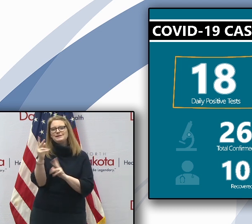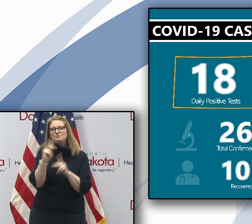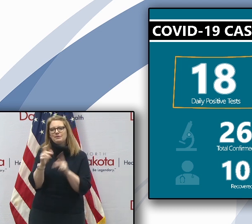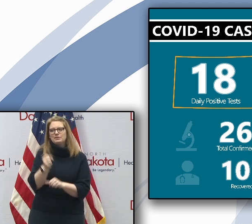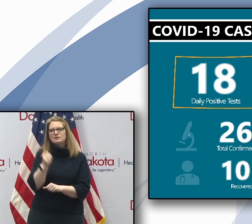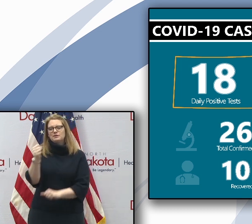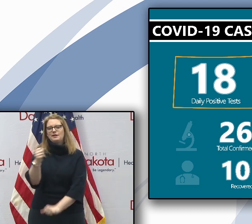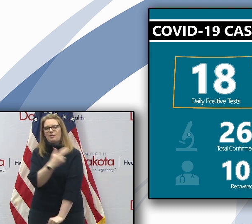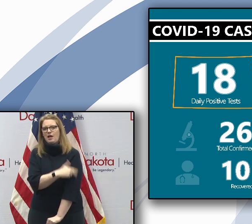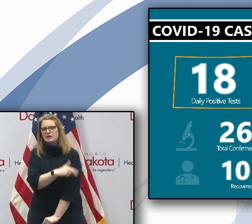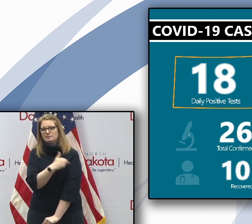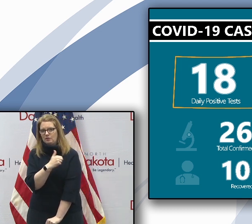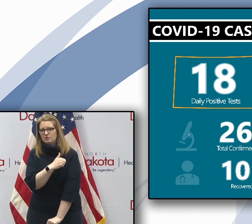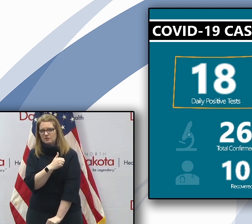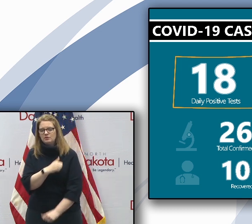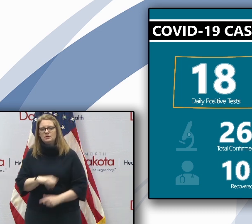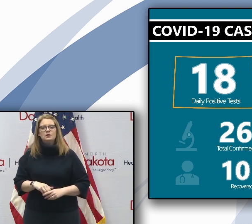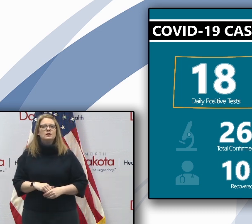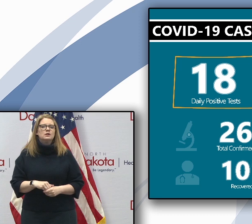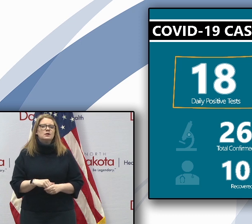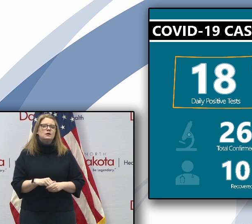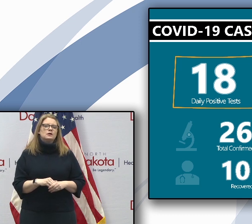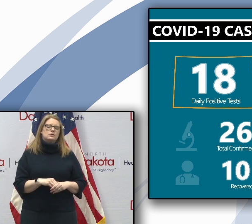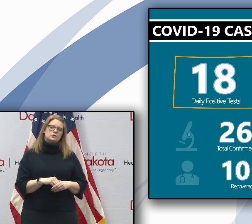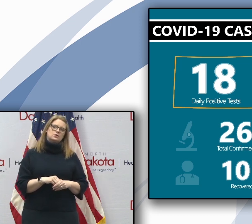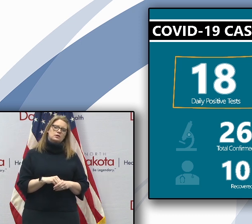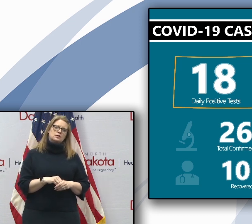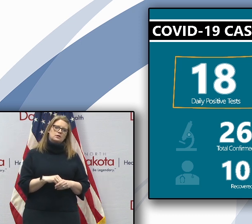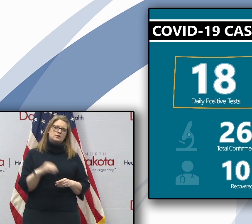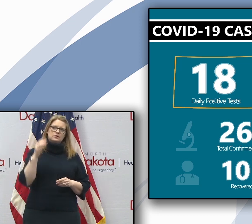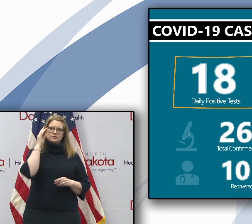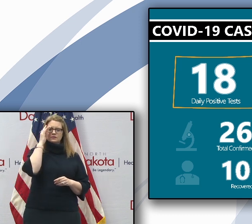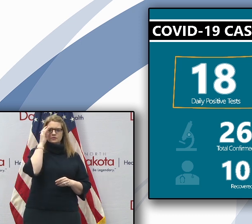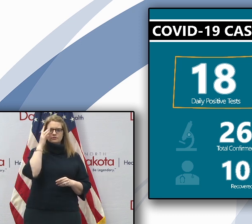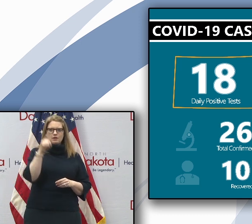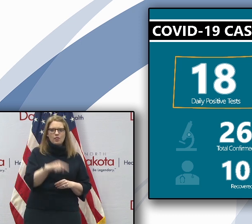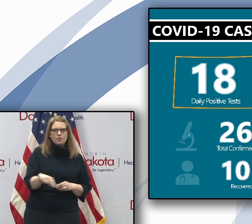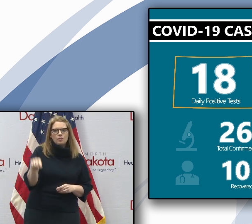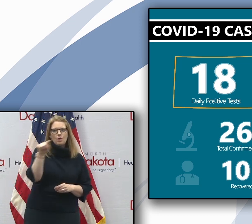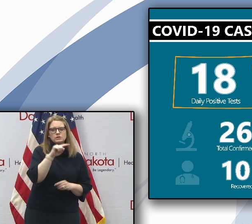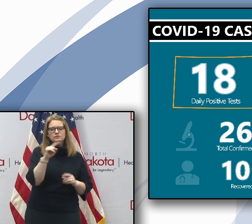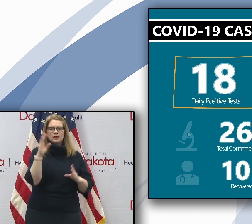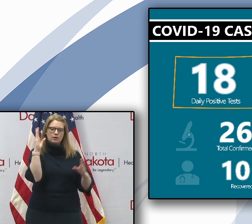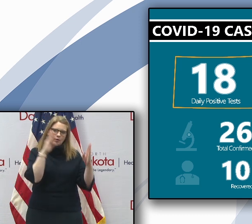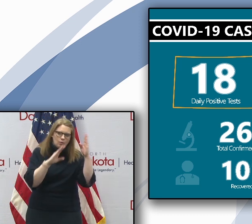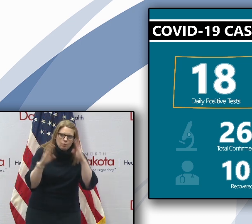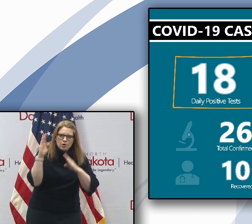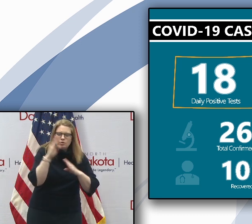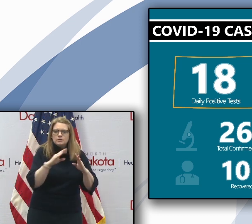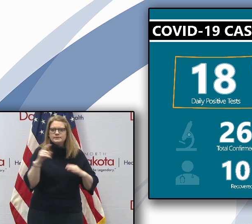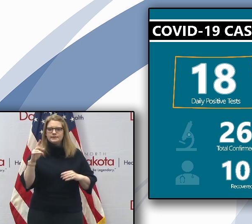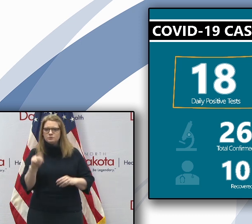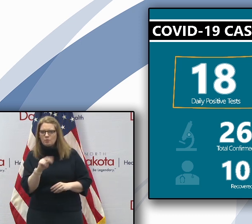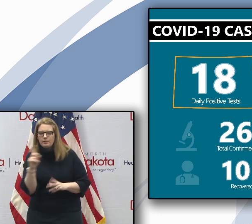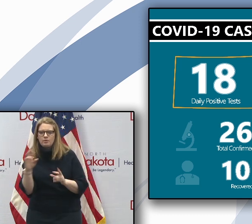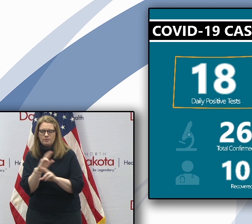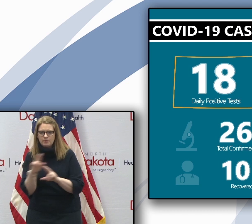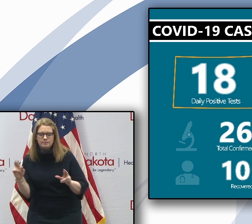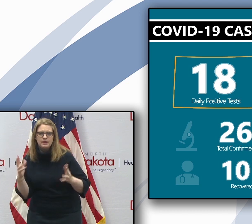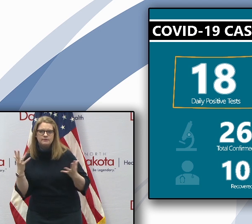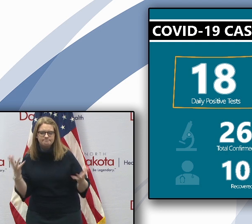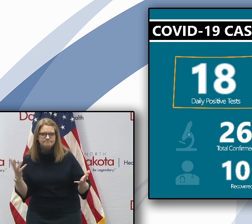that the, for the, for those that are worried about, you know, are we prepared enough? The key